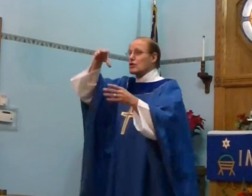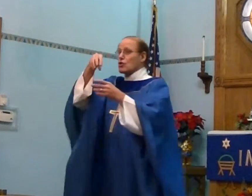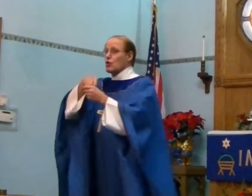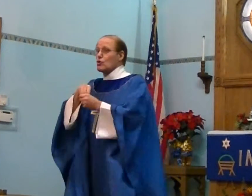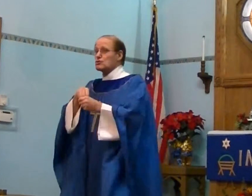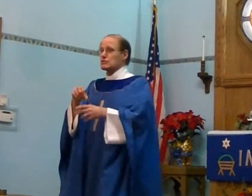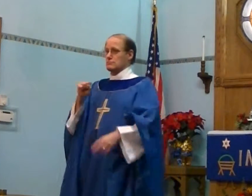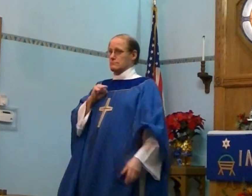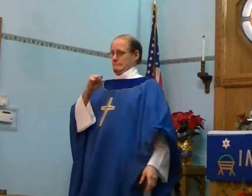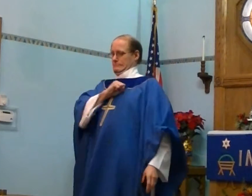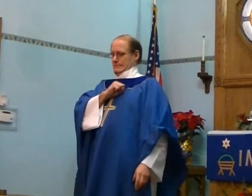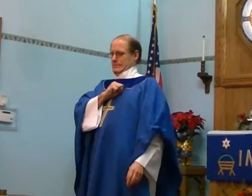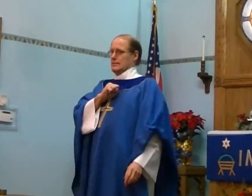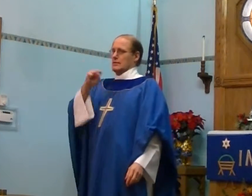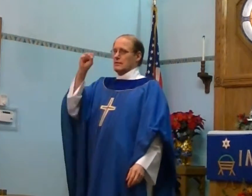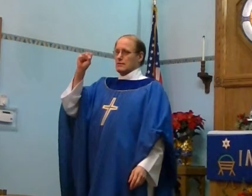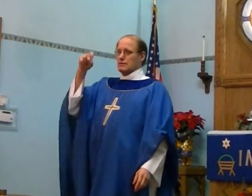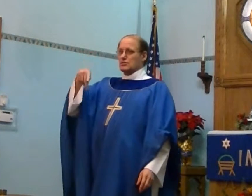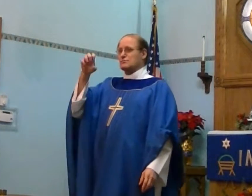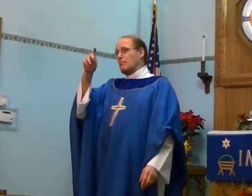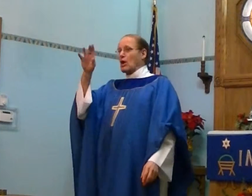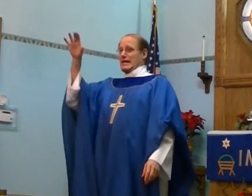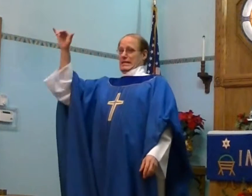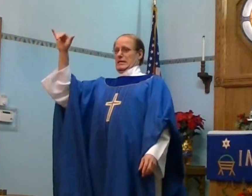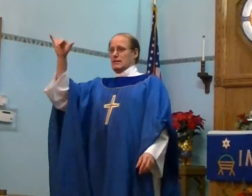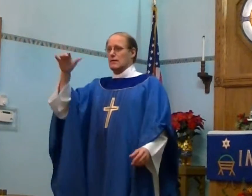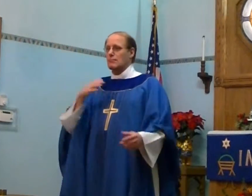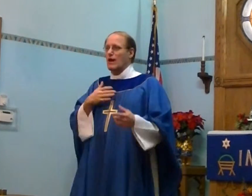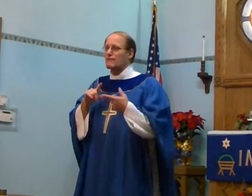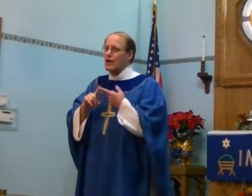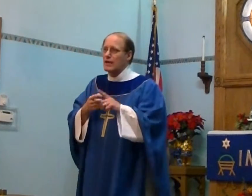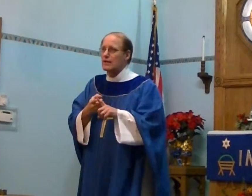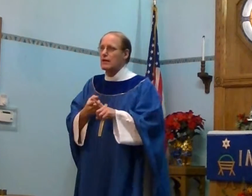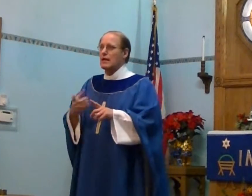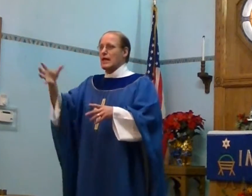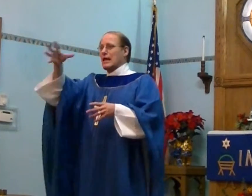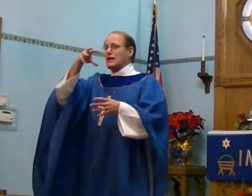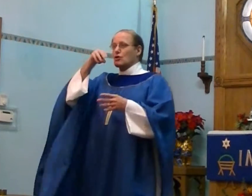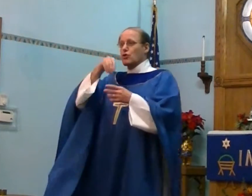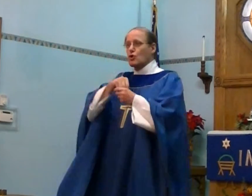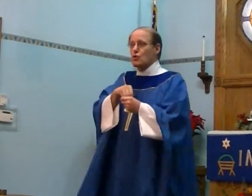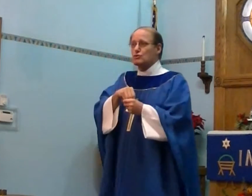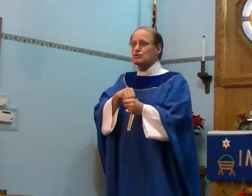includes Sparky, my friend. It includes